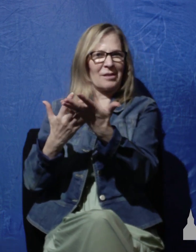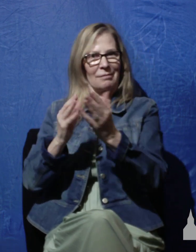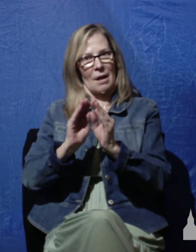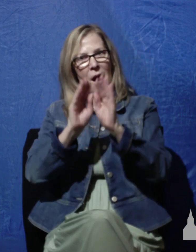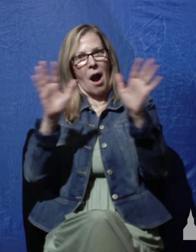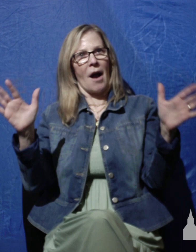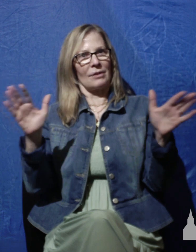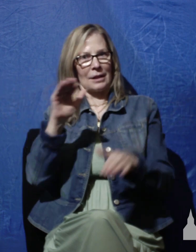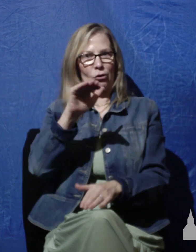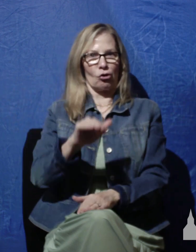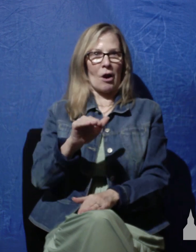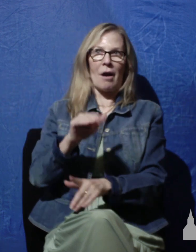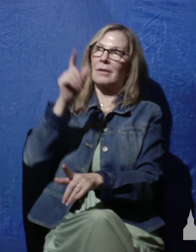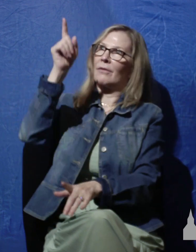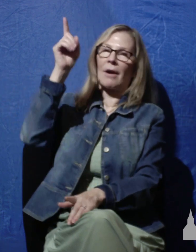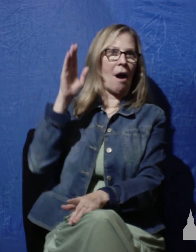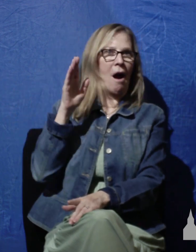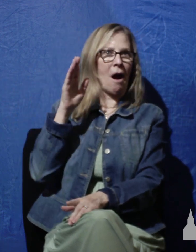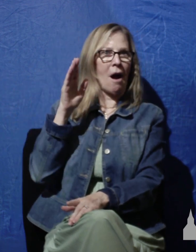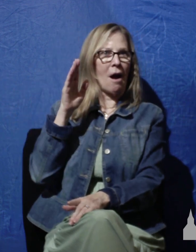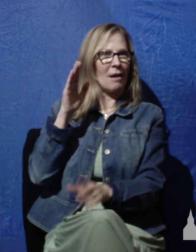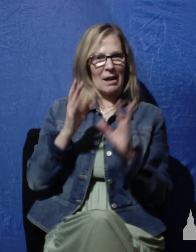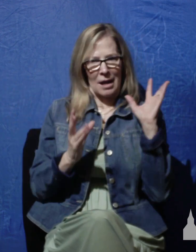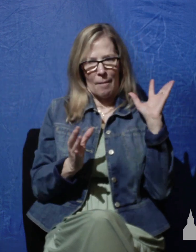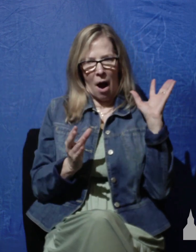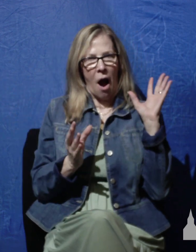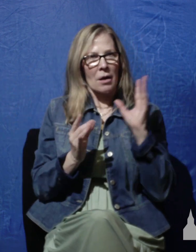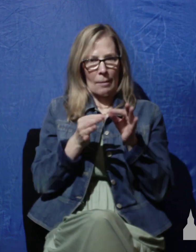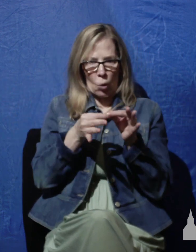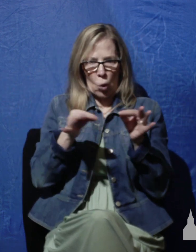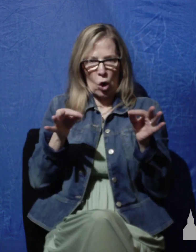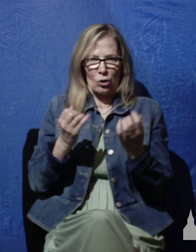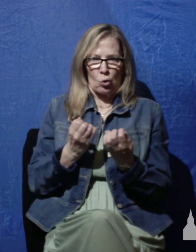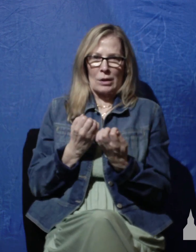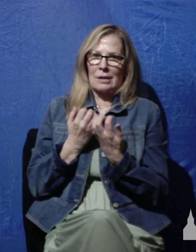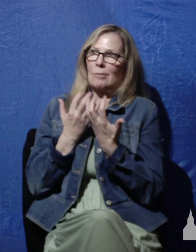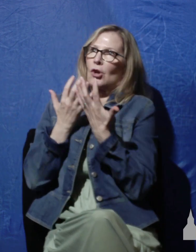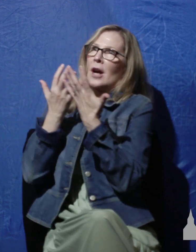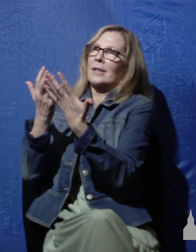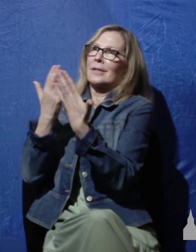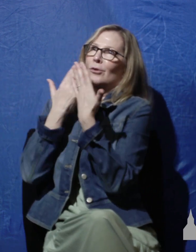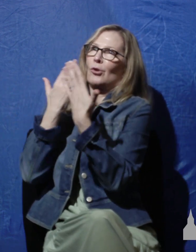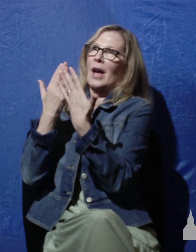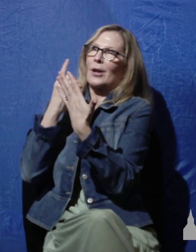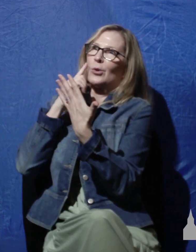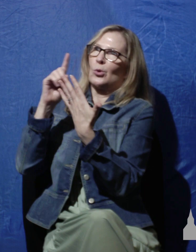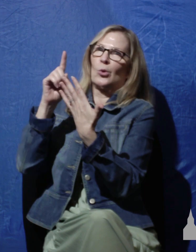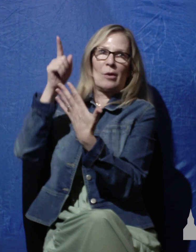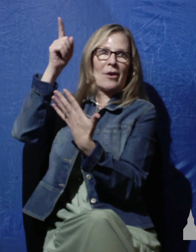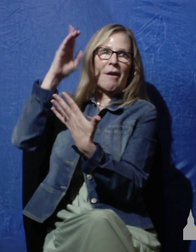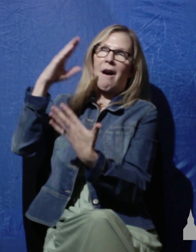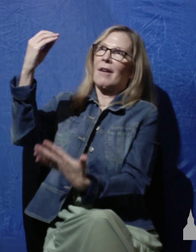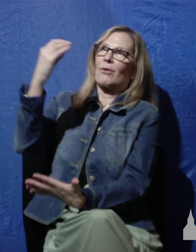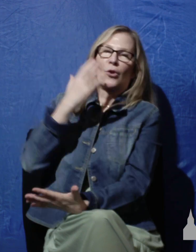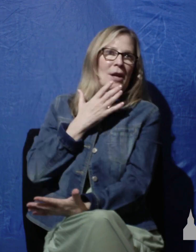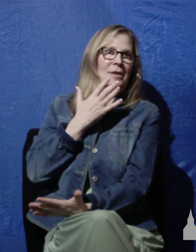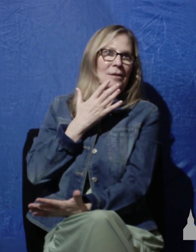up words to express his gratitude to the God of grace. And that's exactly what this is. And unlike some